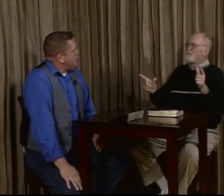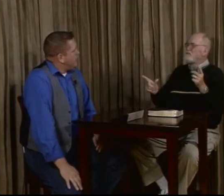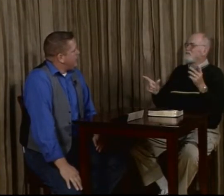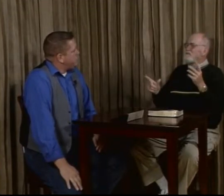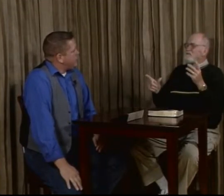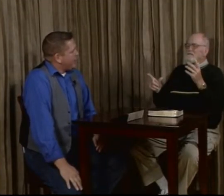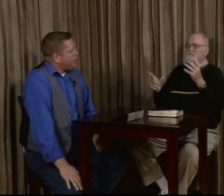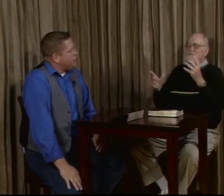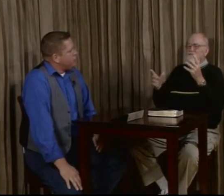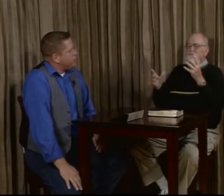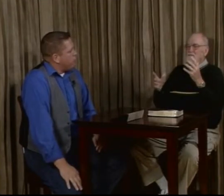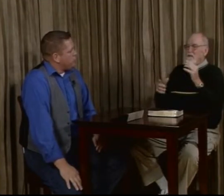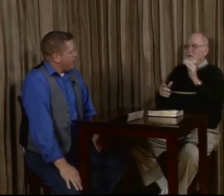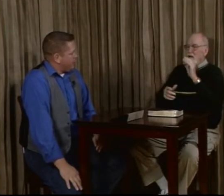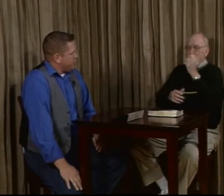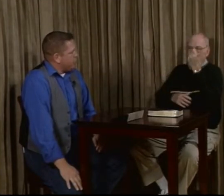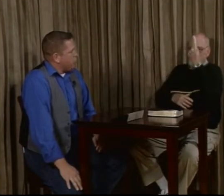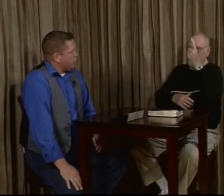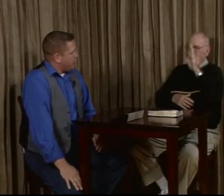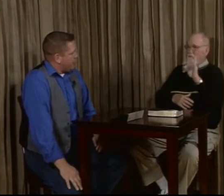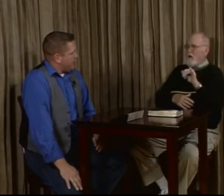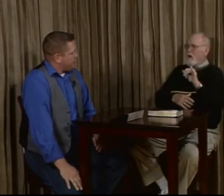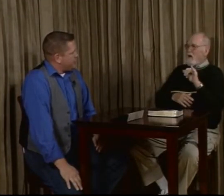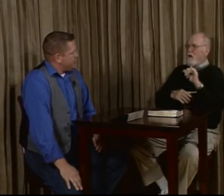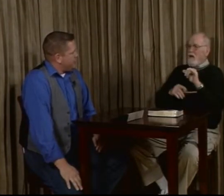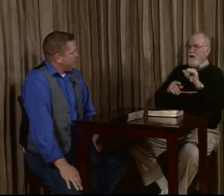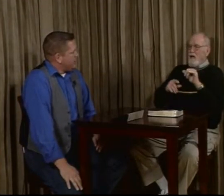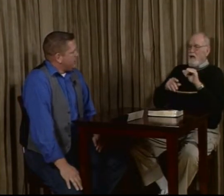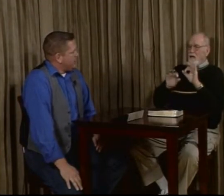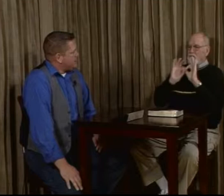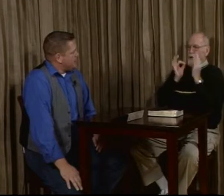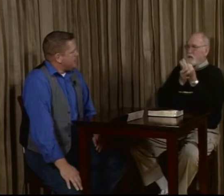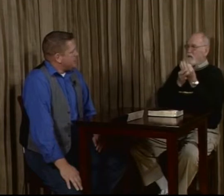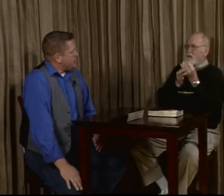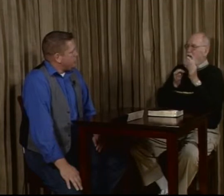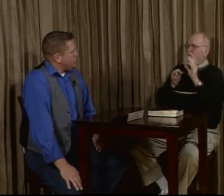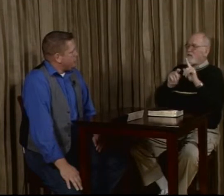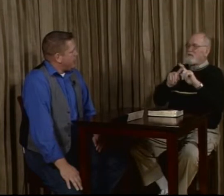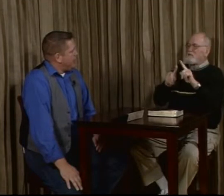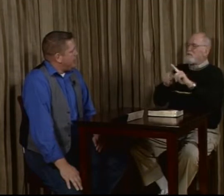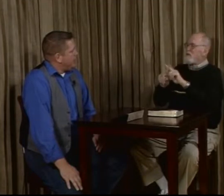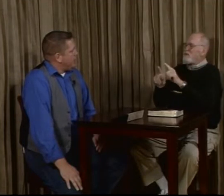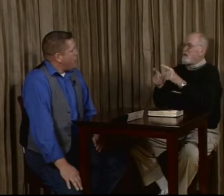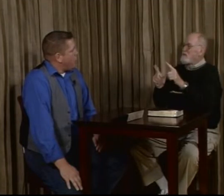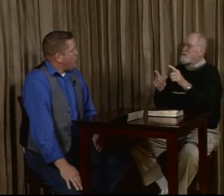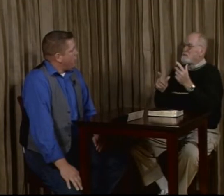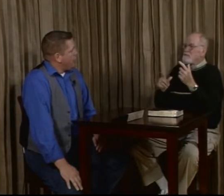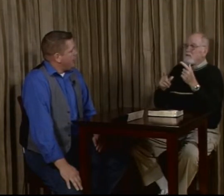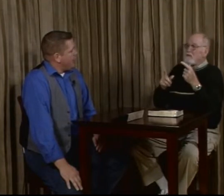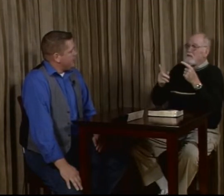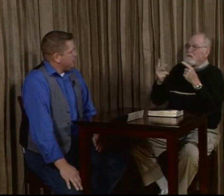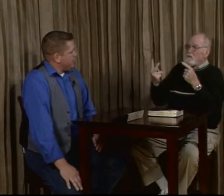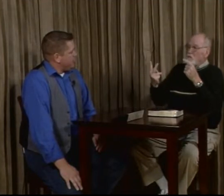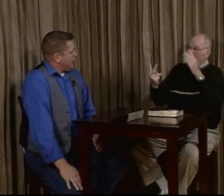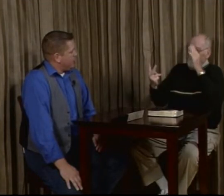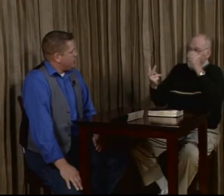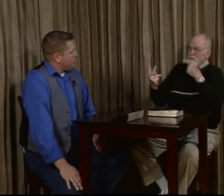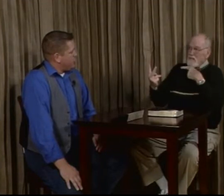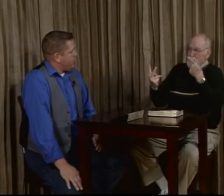It's what I call total language or total communication. It's something that is understood by all the families of different languages. You know, I